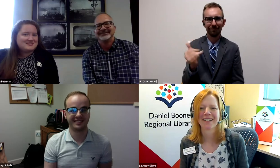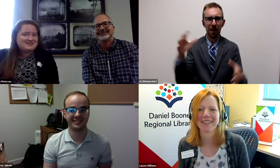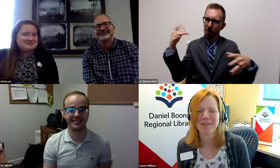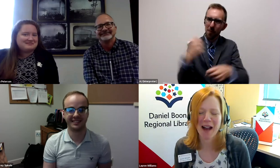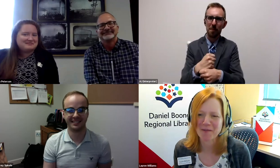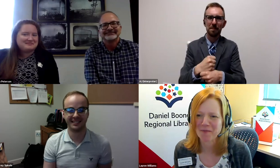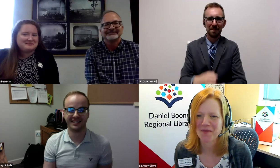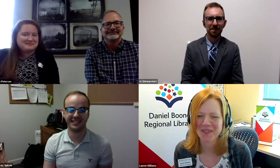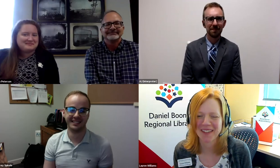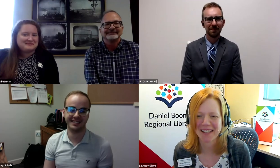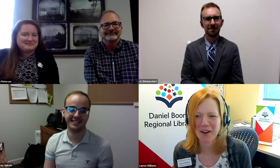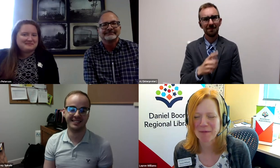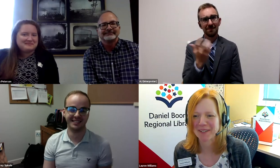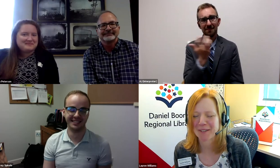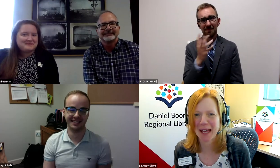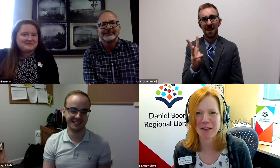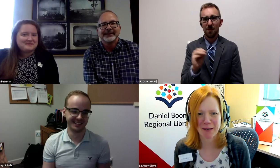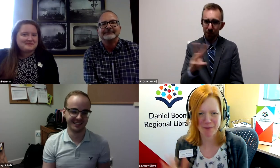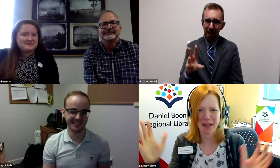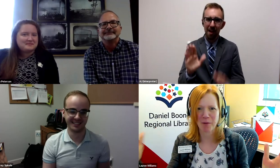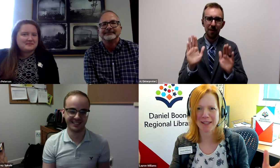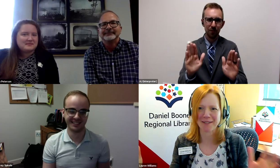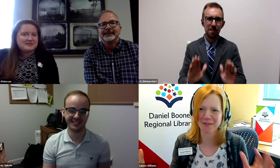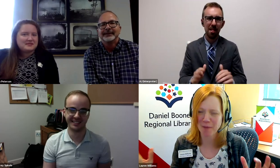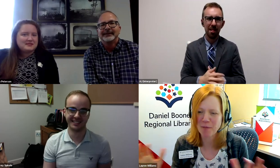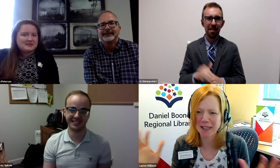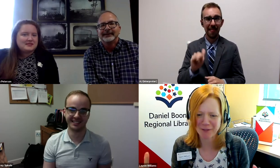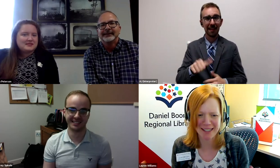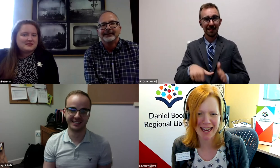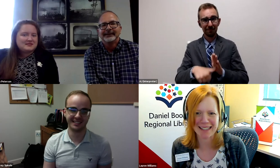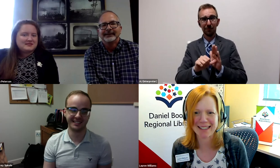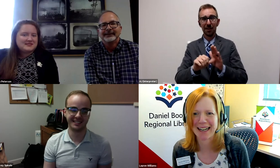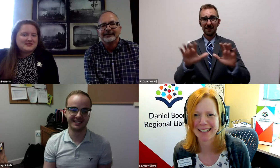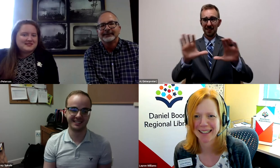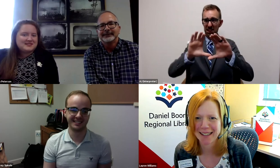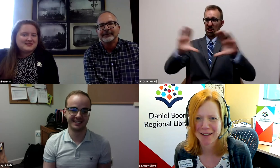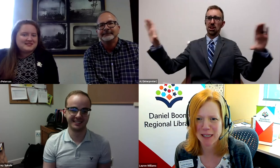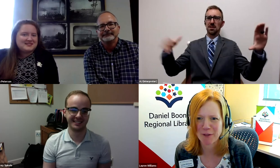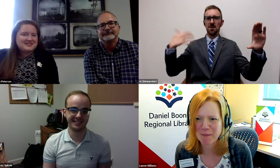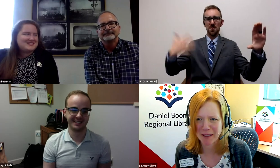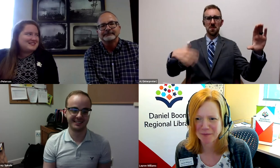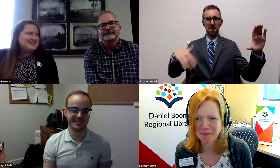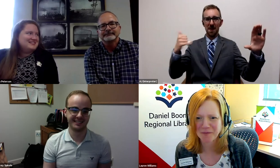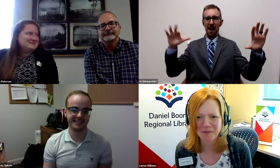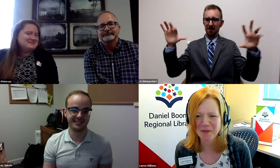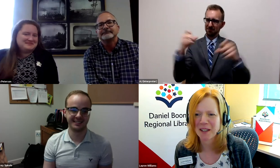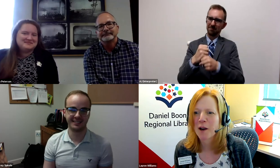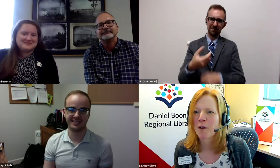Wow. Wow. That's incredible because that was an impressive, impressively sized piece of equipment.